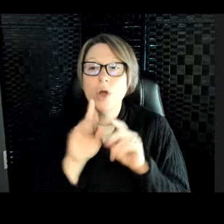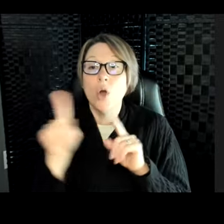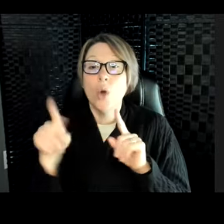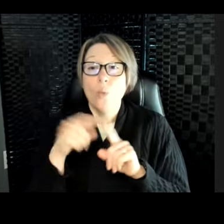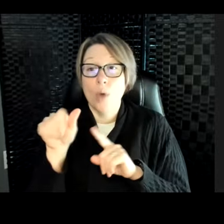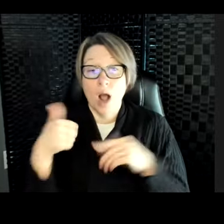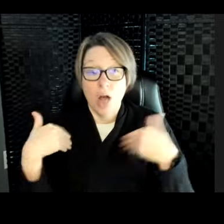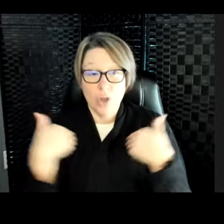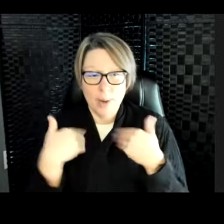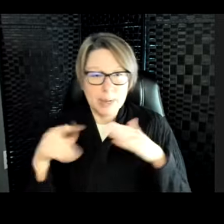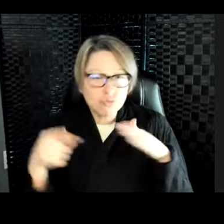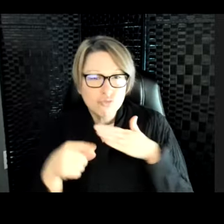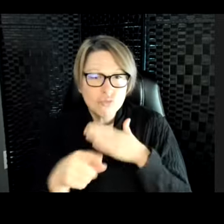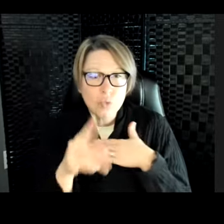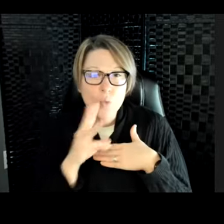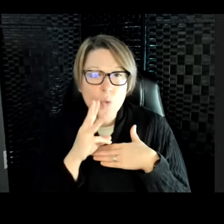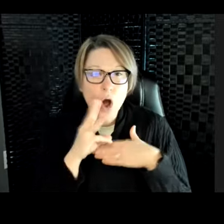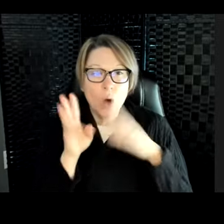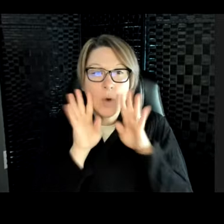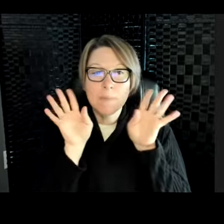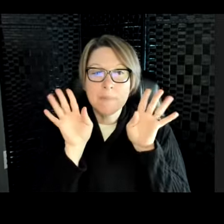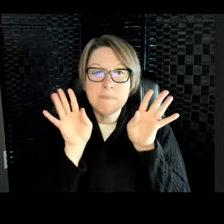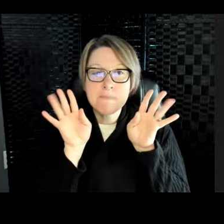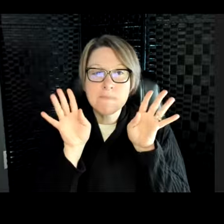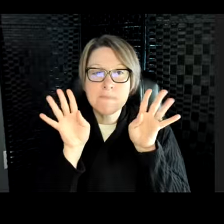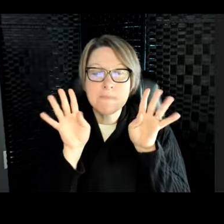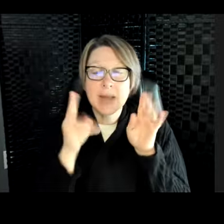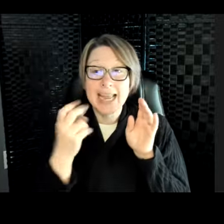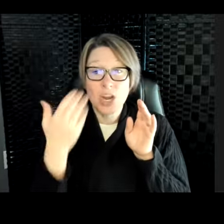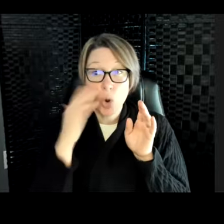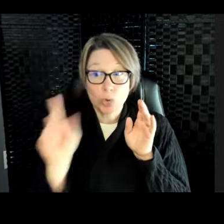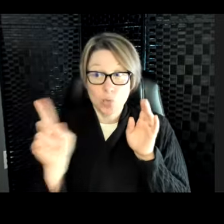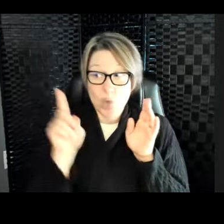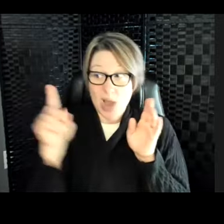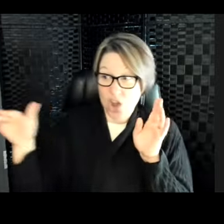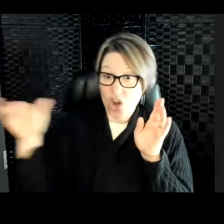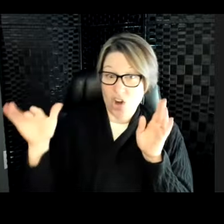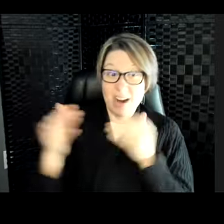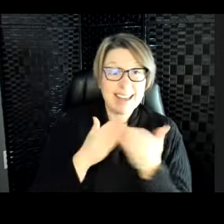so that he can tell where other animals are, even if he can't see or hear them.